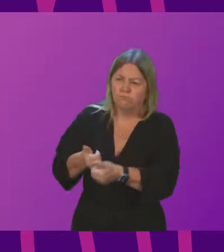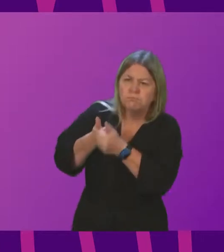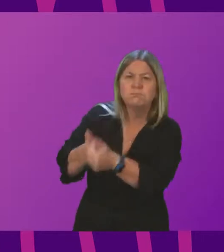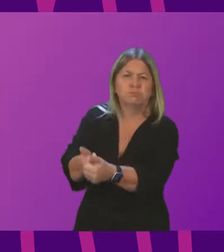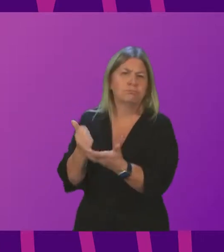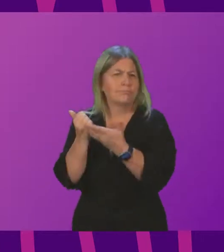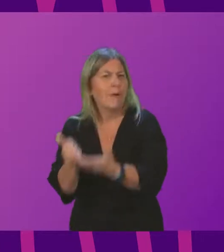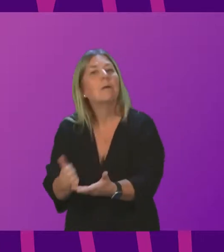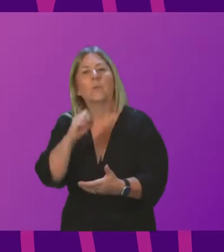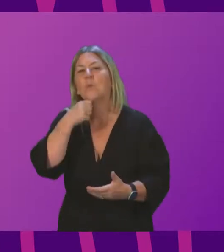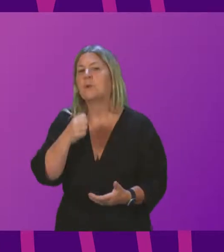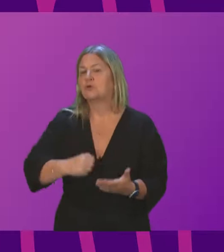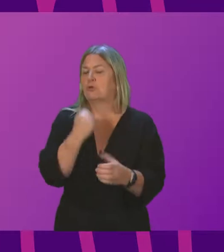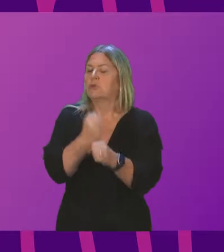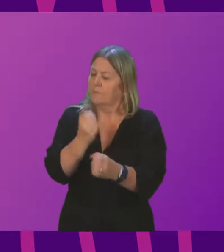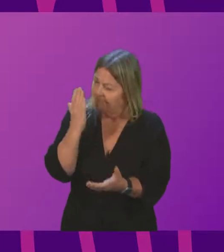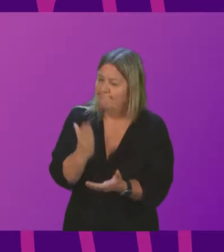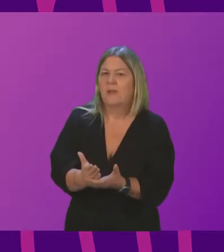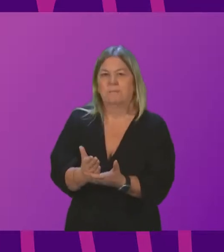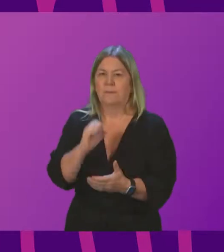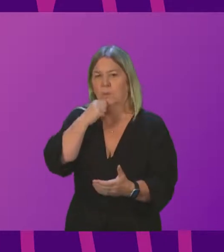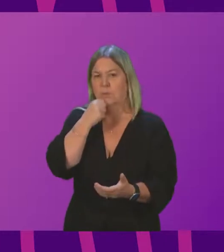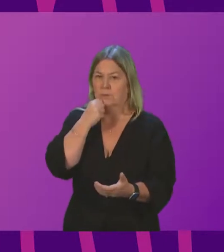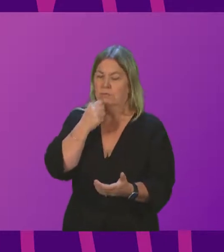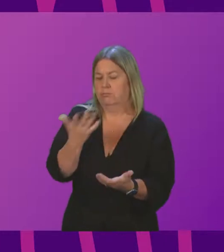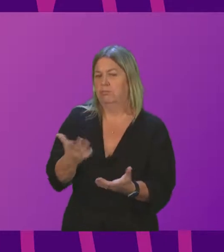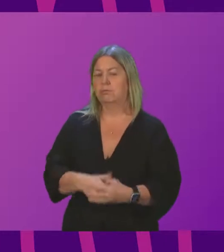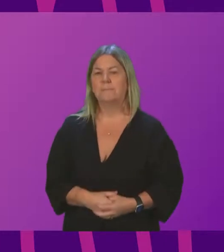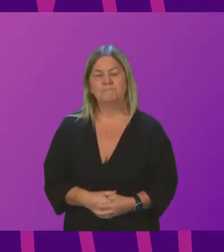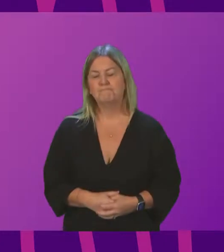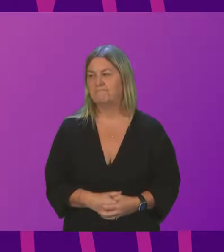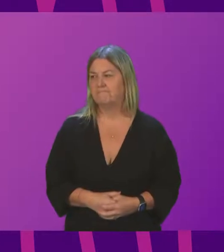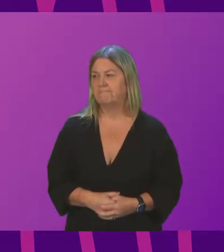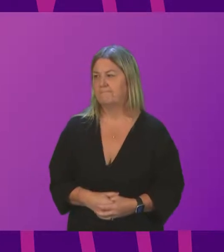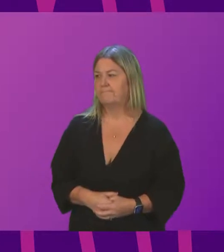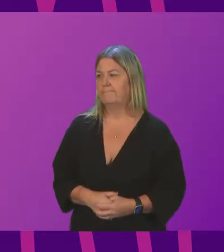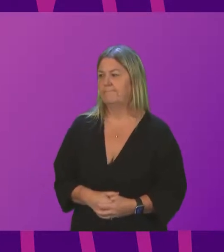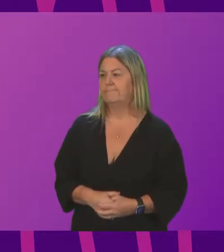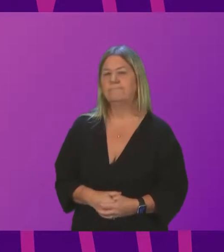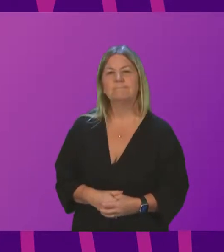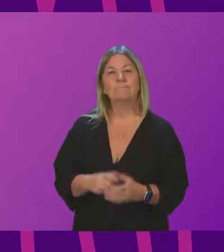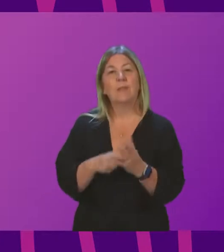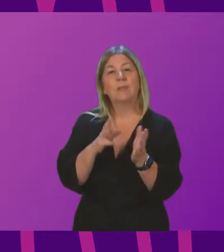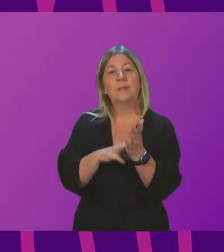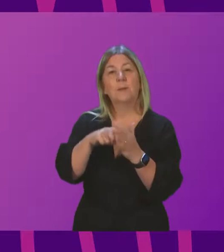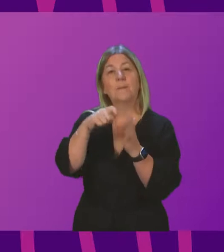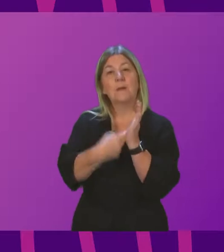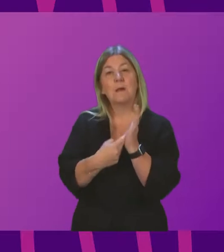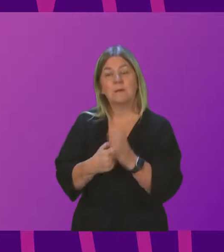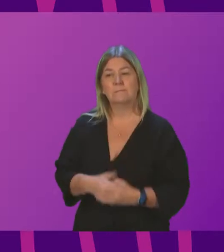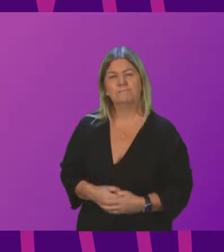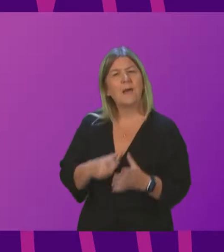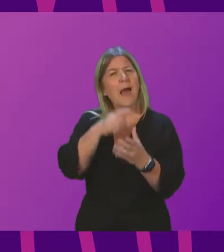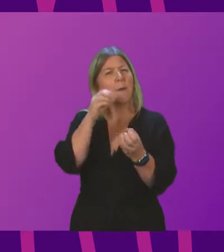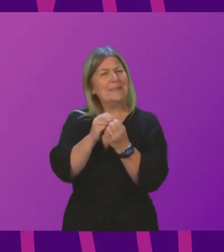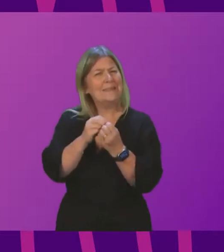the Scottish Government is absolutely focused on making sure we do that. Liam Kerr. Thank you, Presiding Officer. So Aberdeen City Council is £6 million